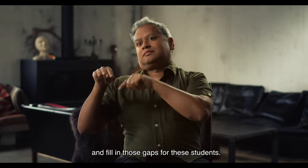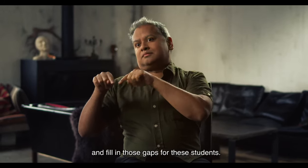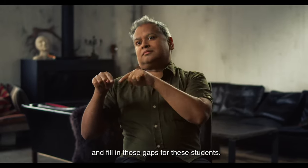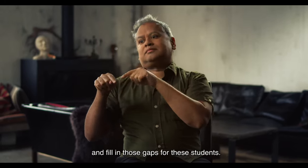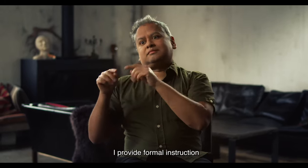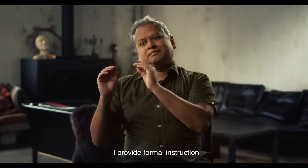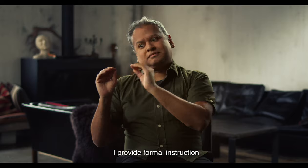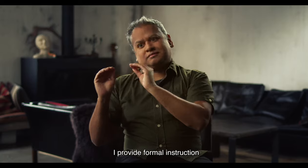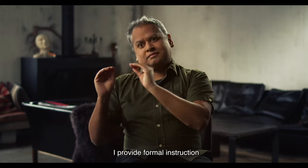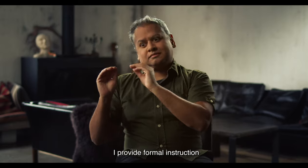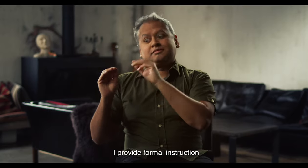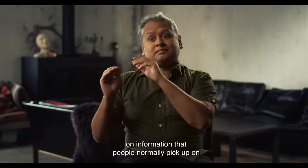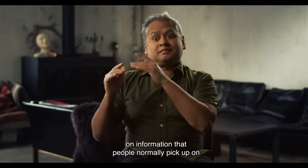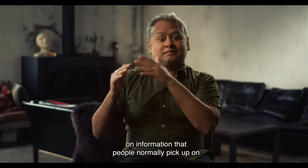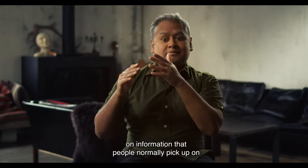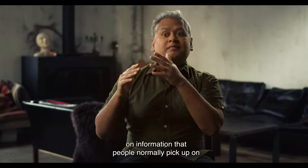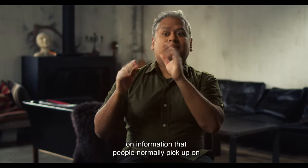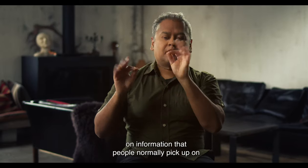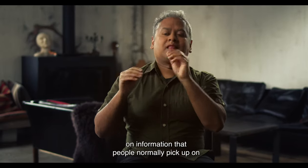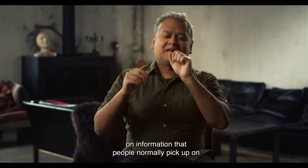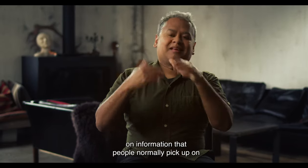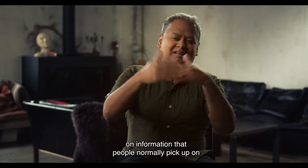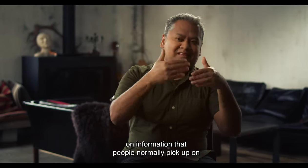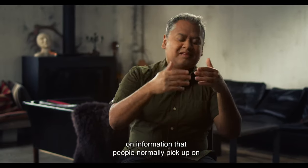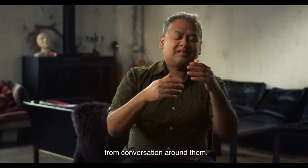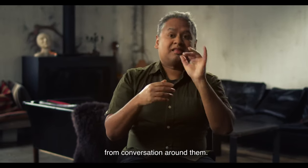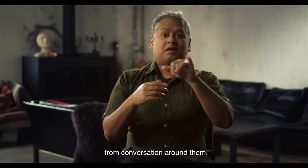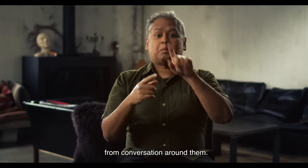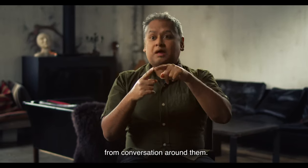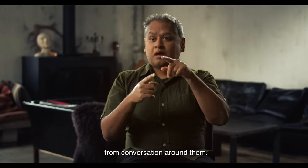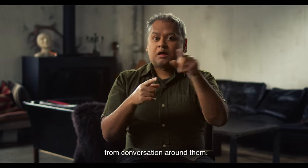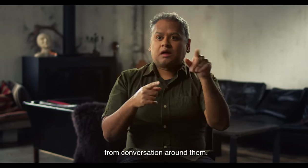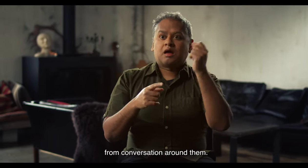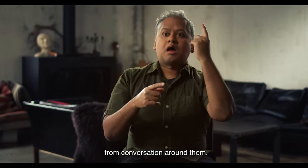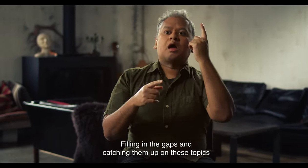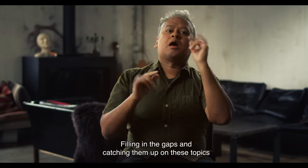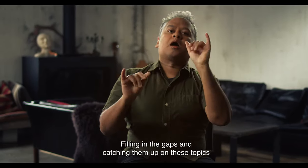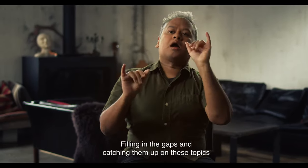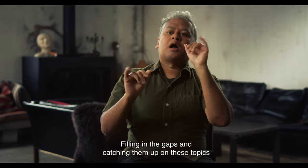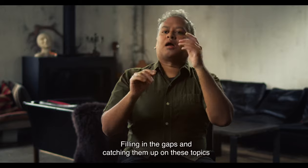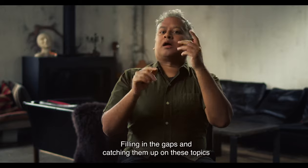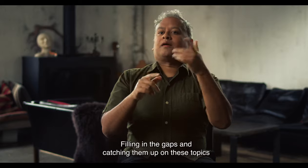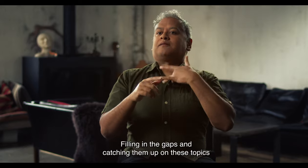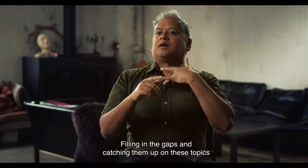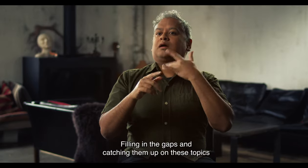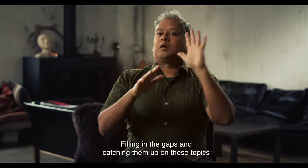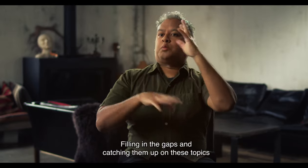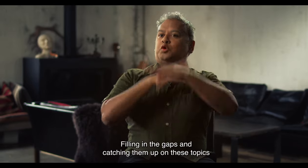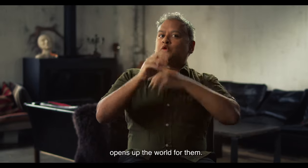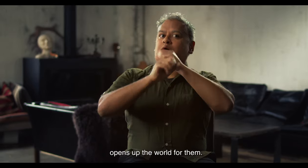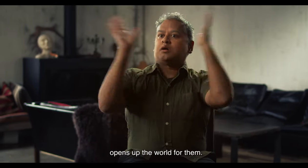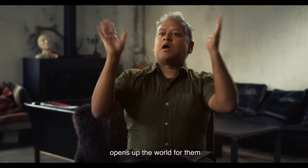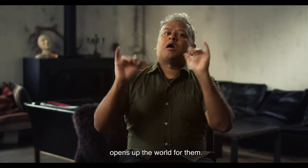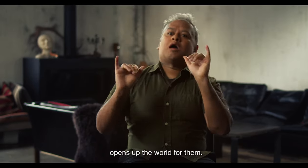these students. I provide formal instruction on information that people normally pick up on from conversation around them. Filling in the gaps and catching them up on these